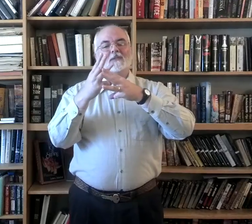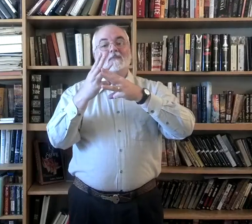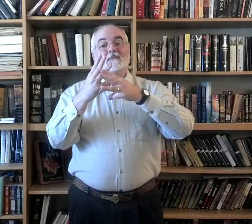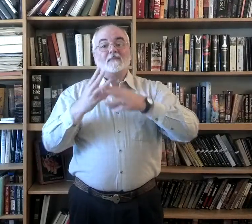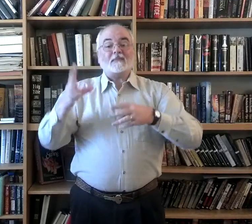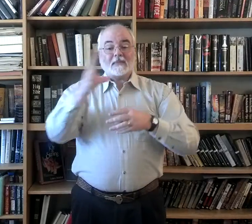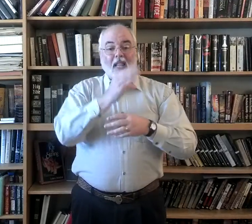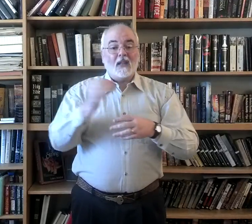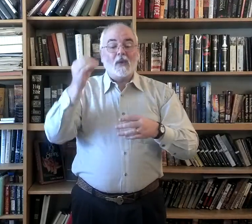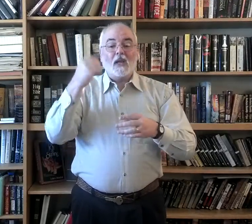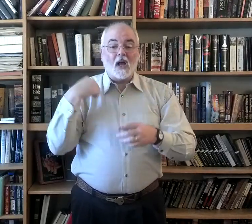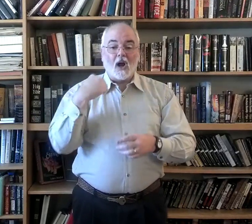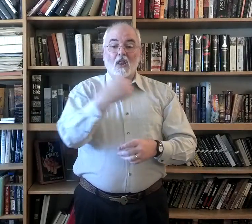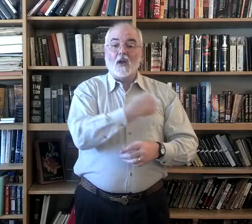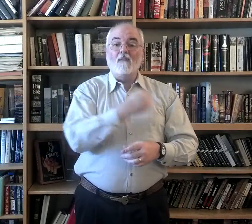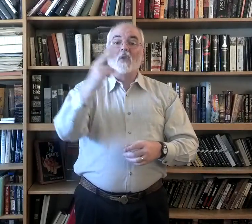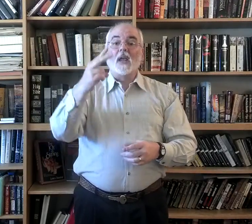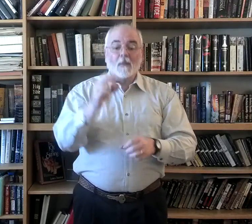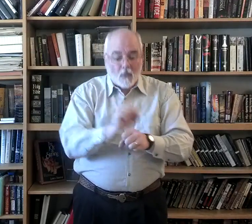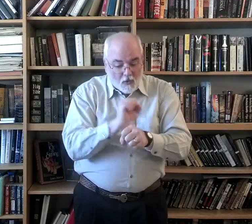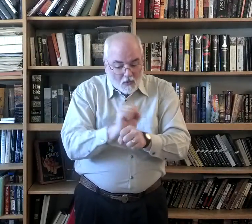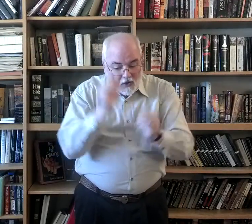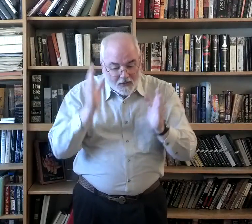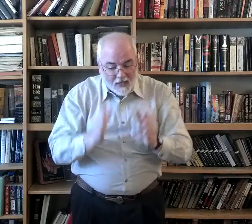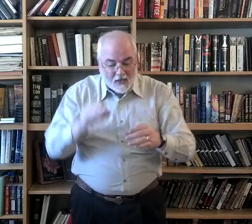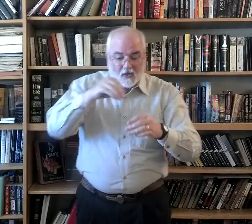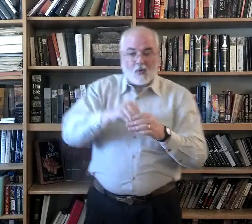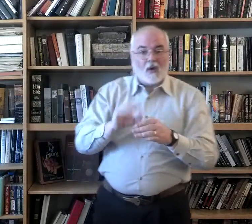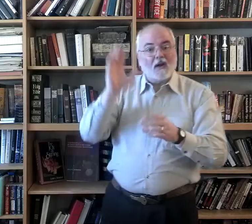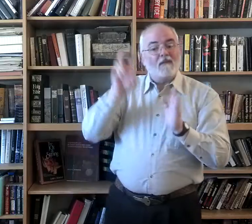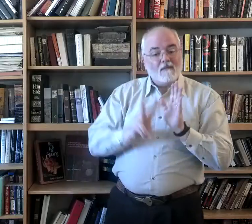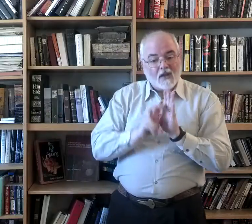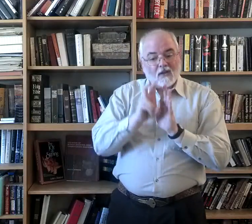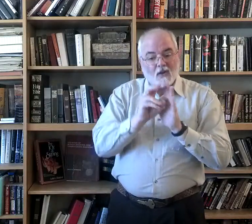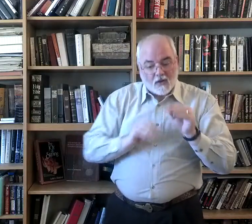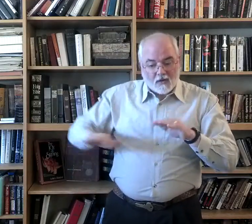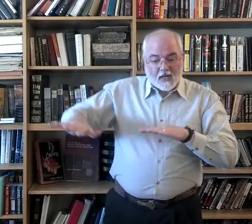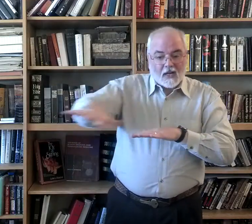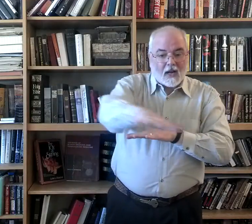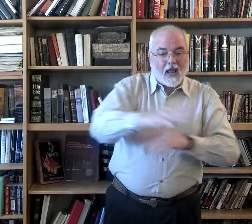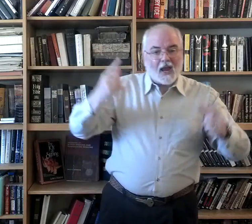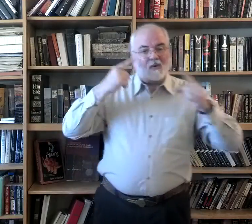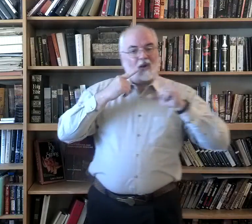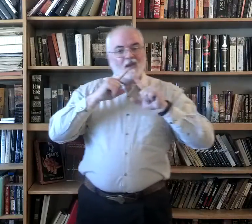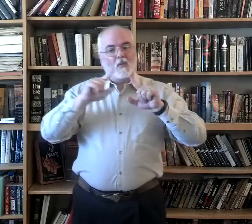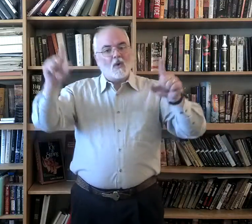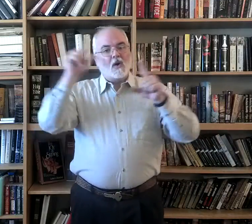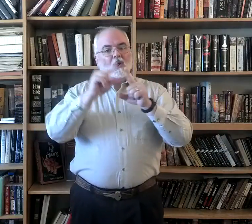And we are the laborers in your vineyard, declaring the word